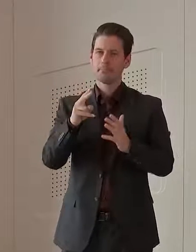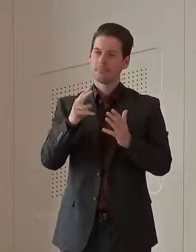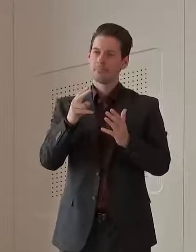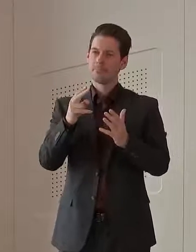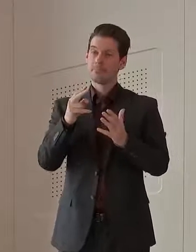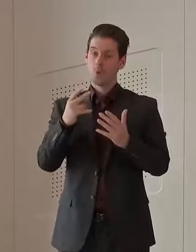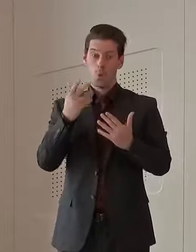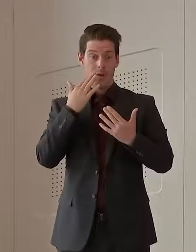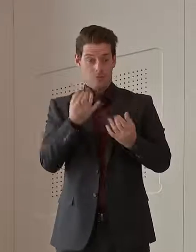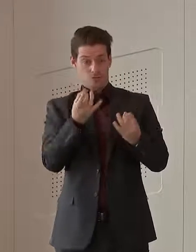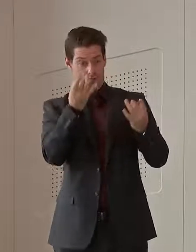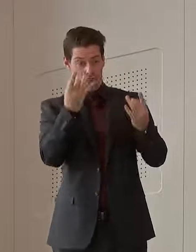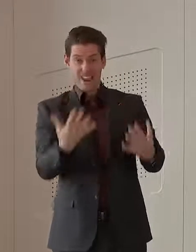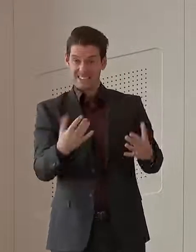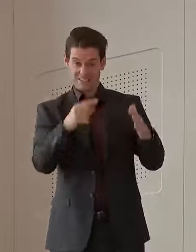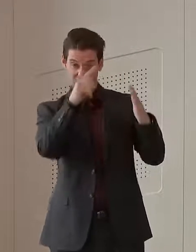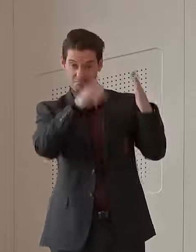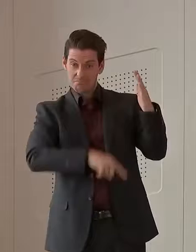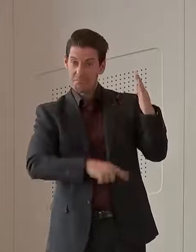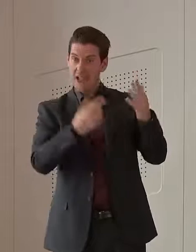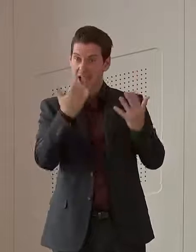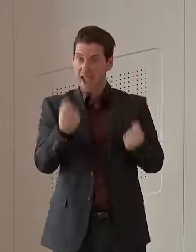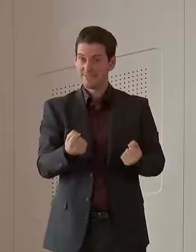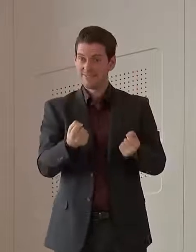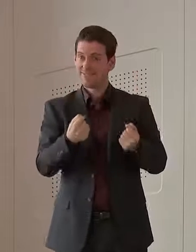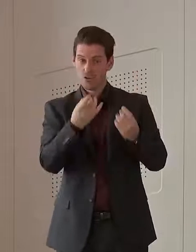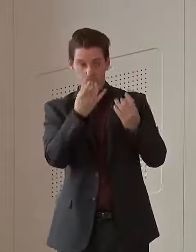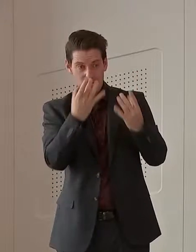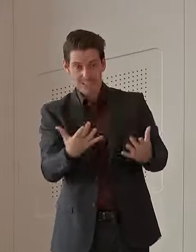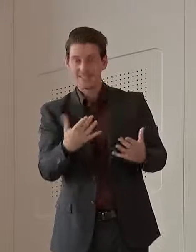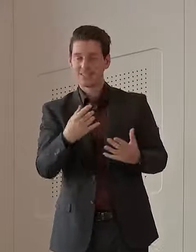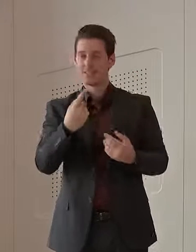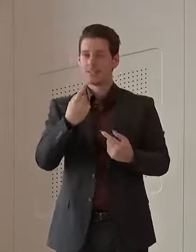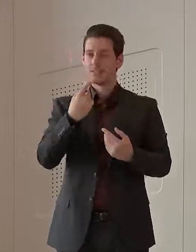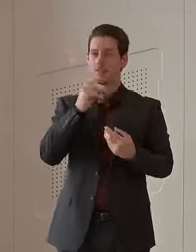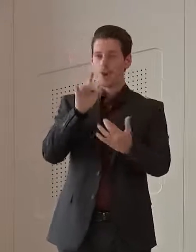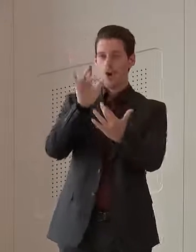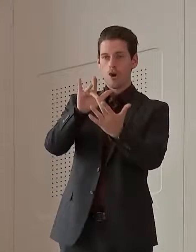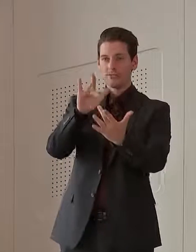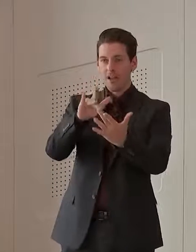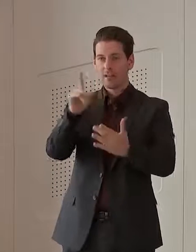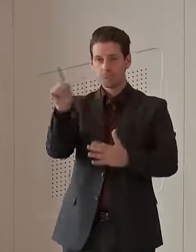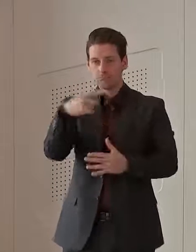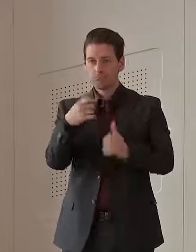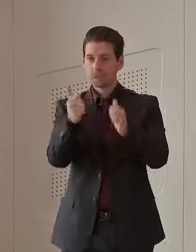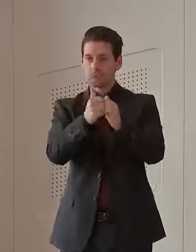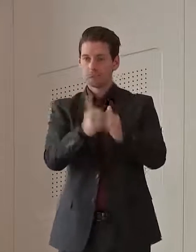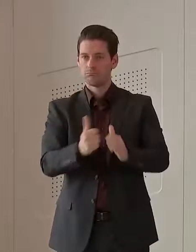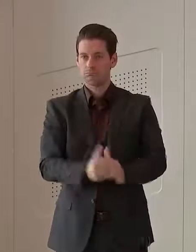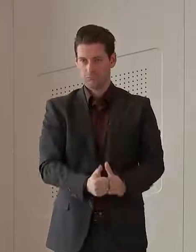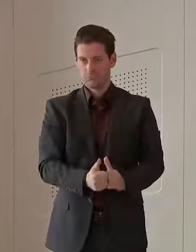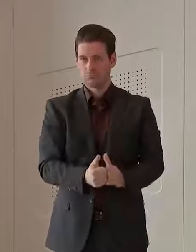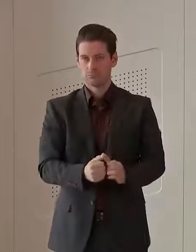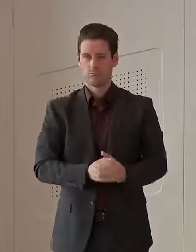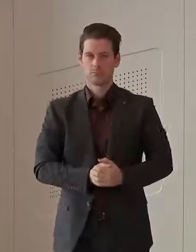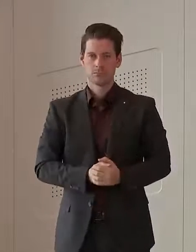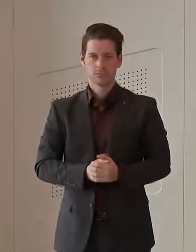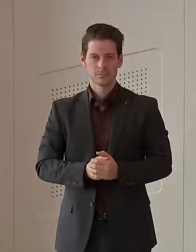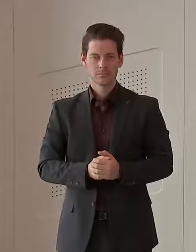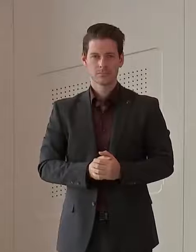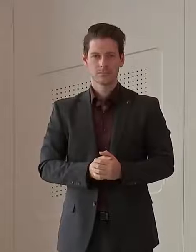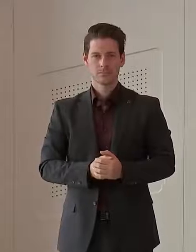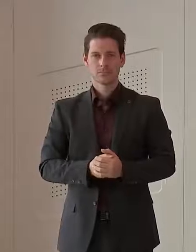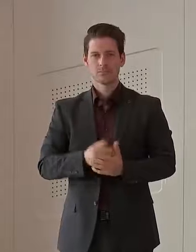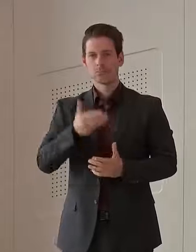that when we have booking slots, and there's a lot more opening up in the next four weeks, that we can offer you a booking. So please don't